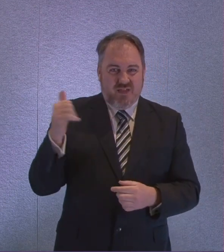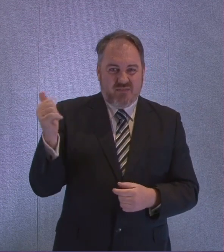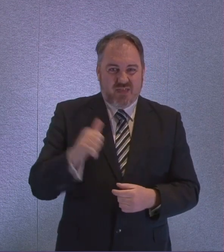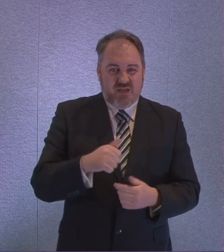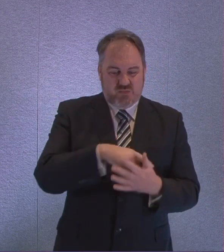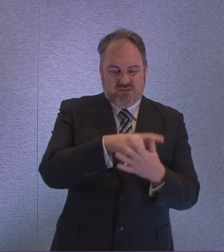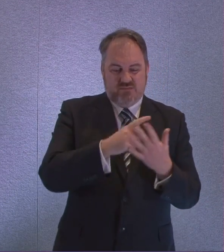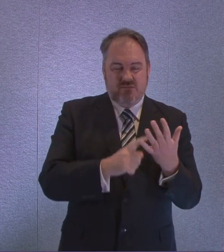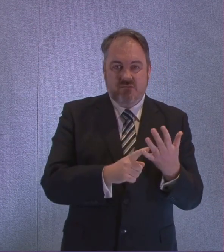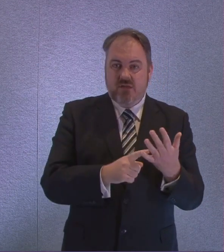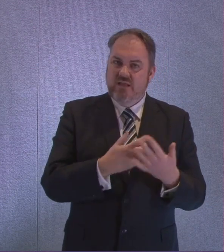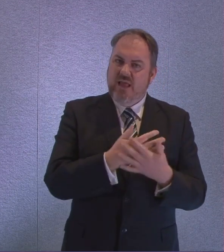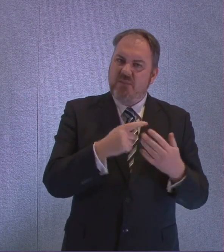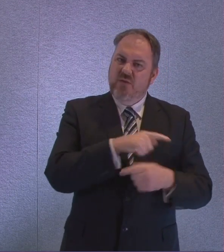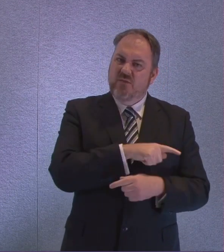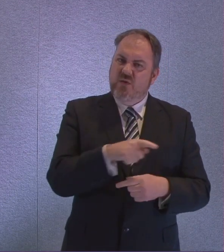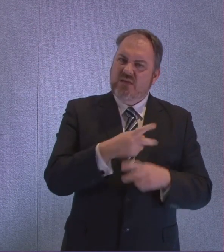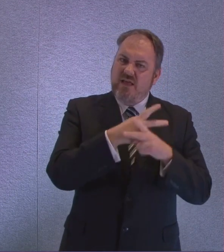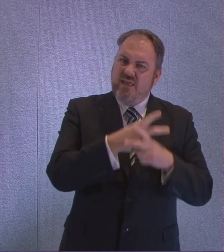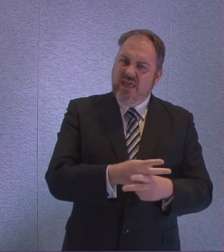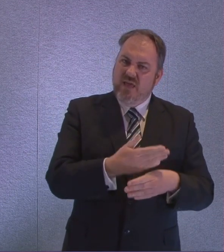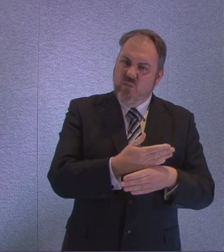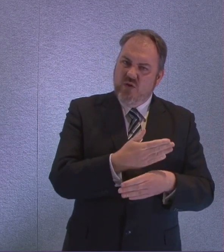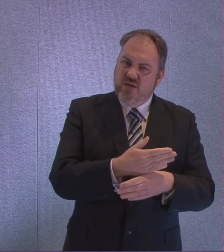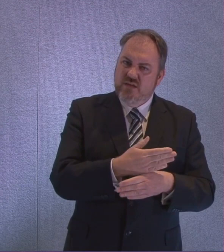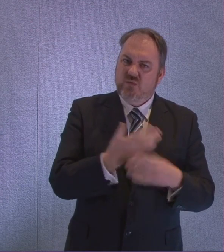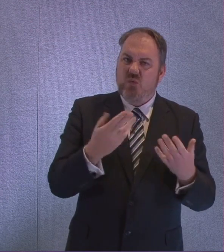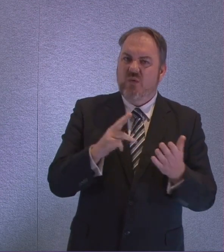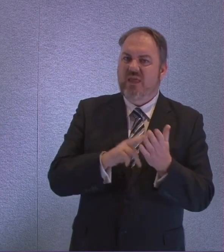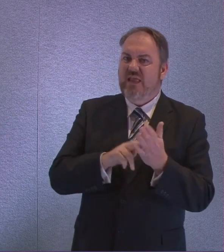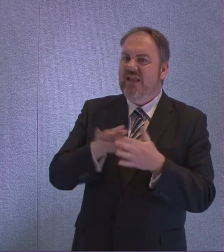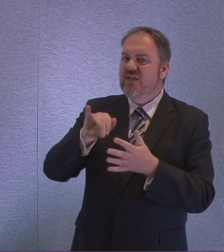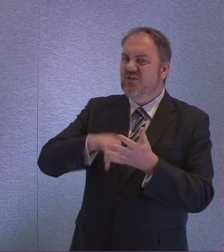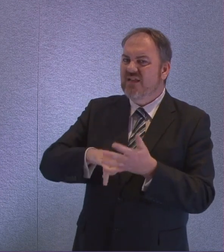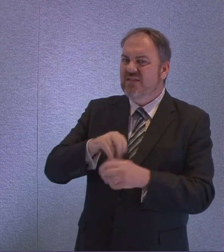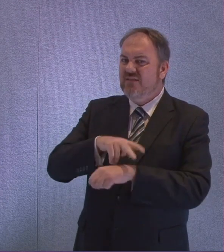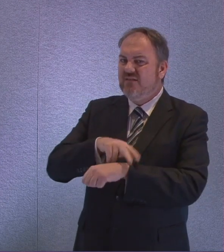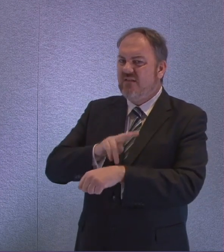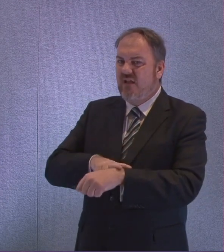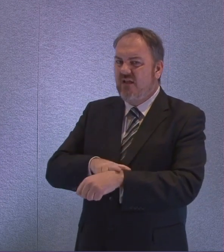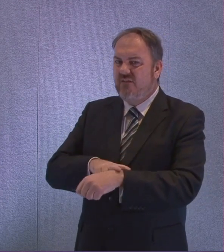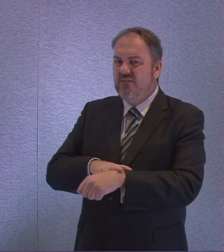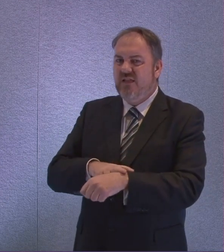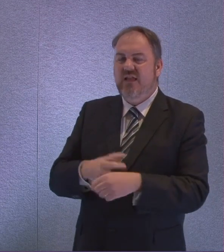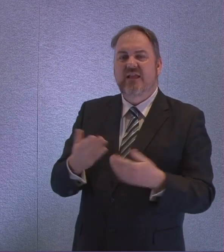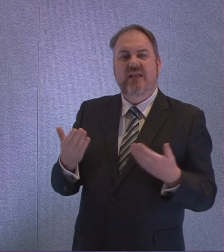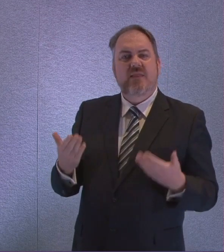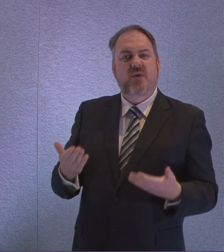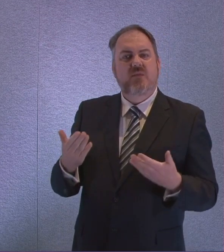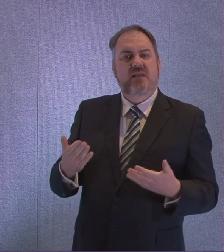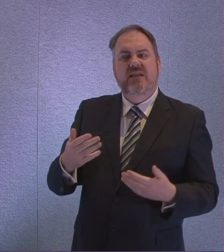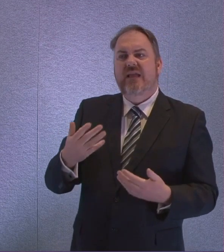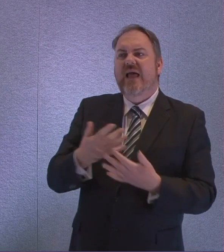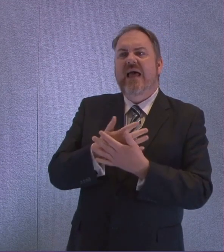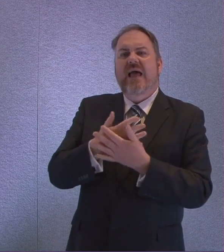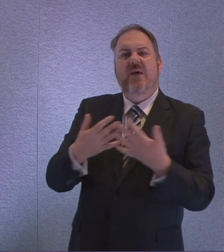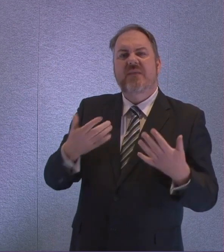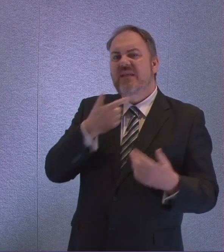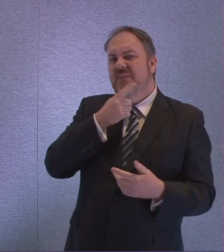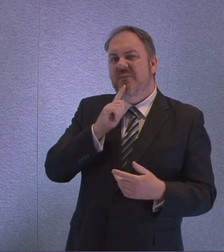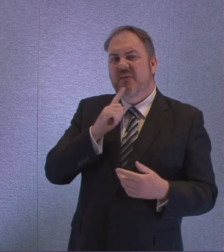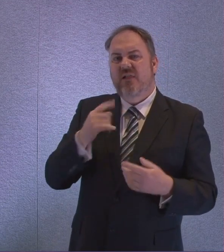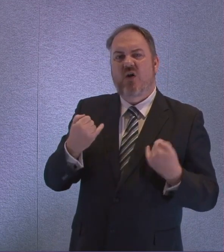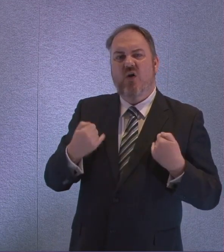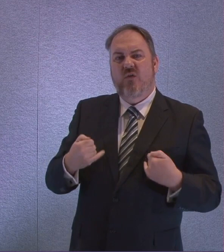care workers and how many are NHS workers? And what are the current rates of absenteeism in the National Health